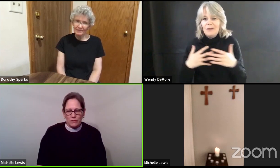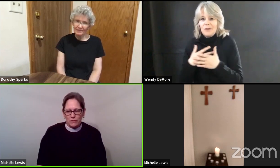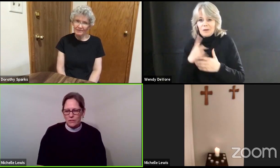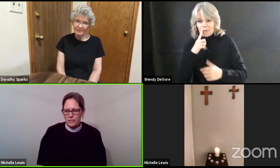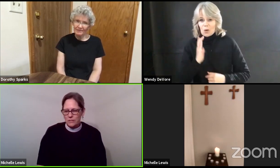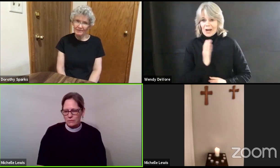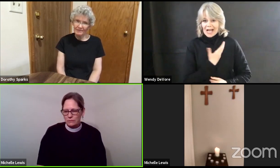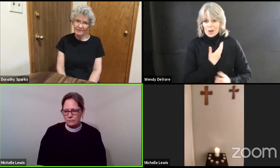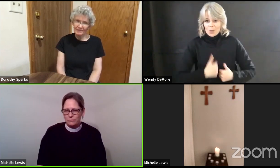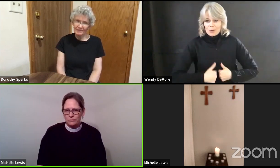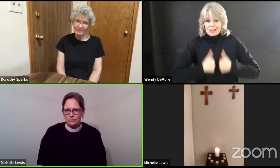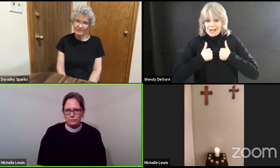others